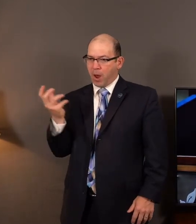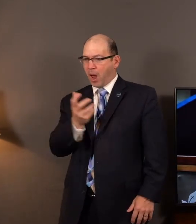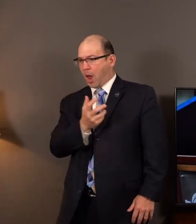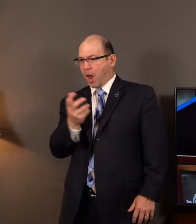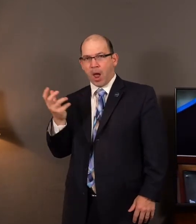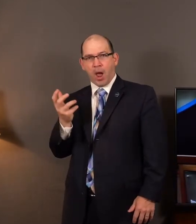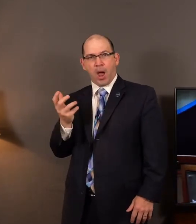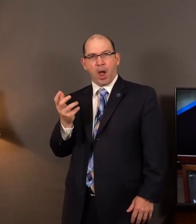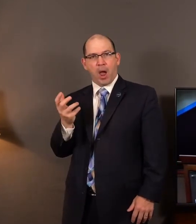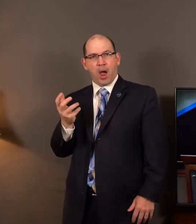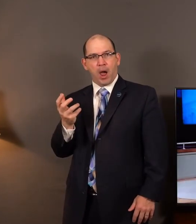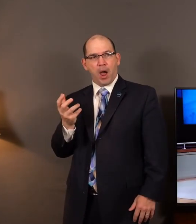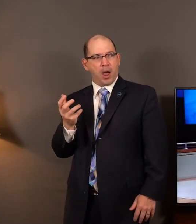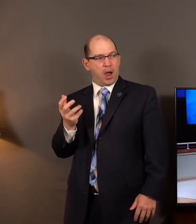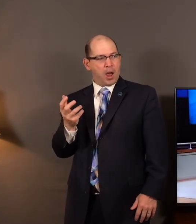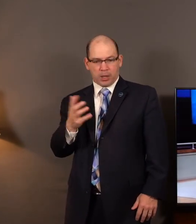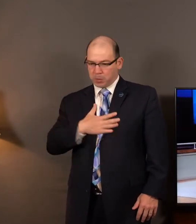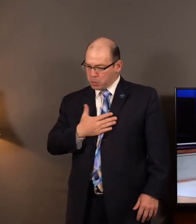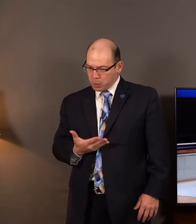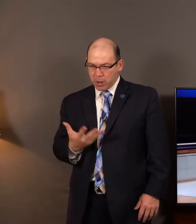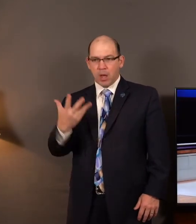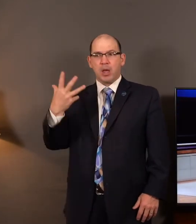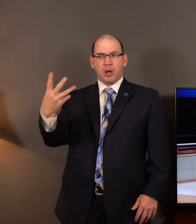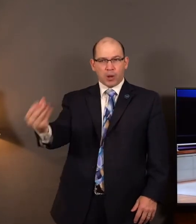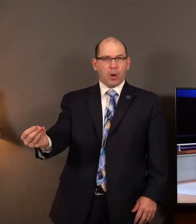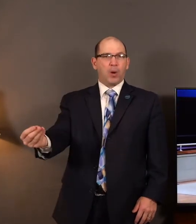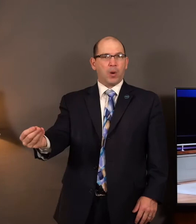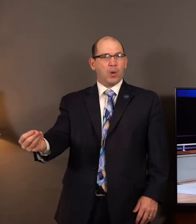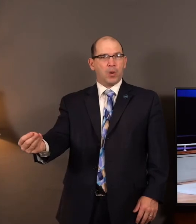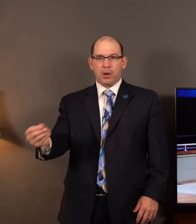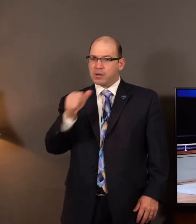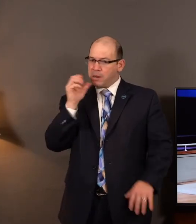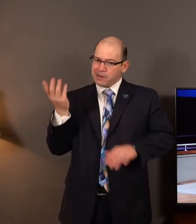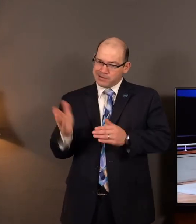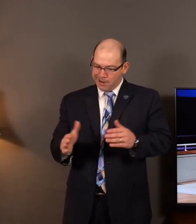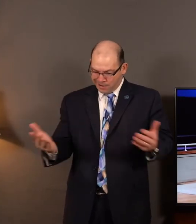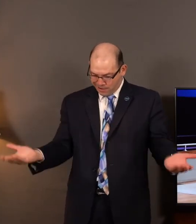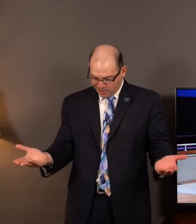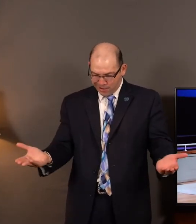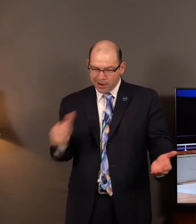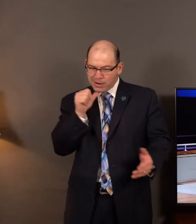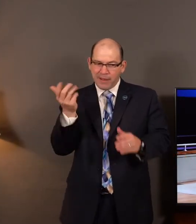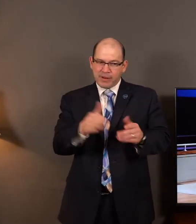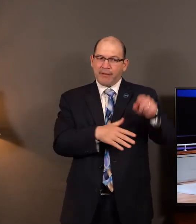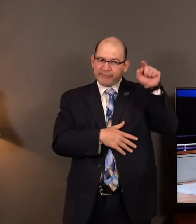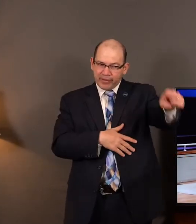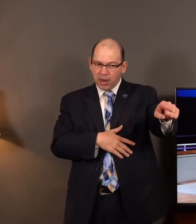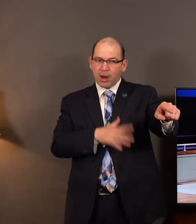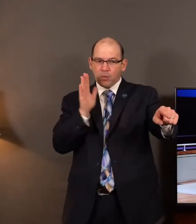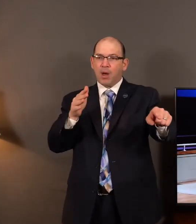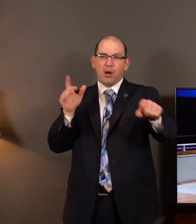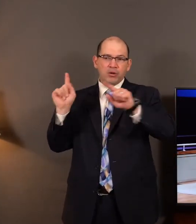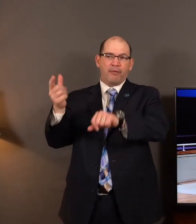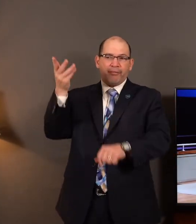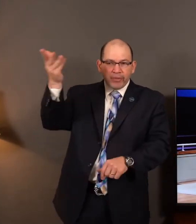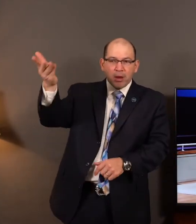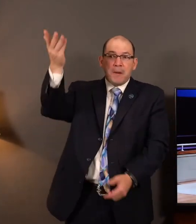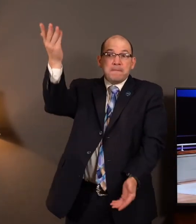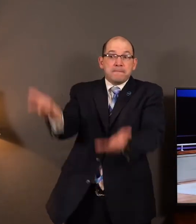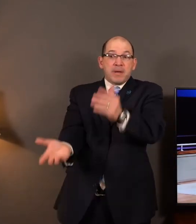encounters them on every turn. And they say, We're going to go into enemy camp. We're hoping they're going to have mercy on us and we can just get some food. Man,